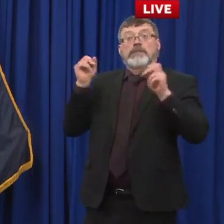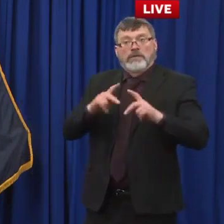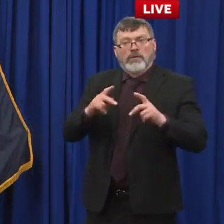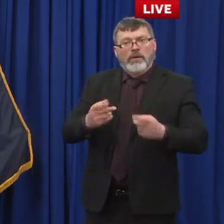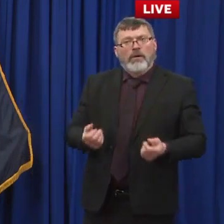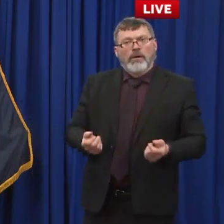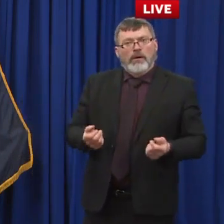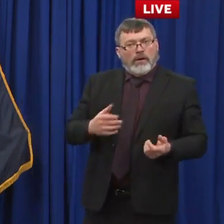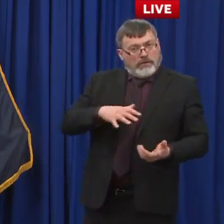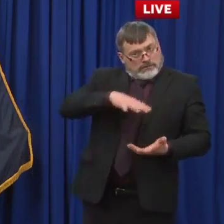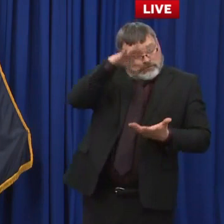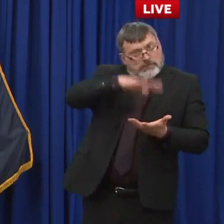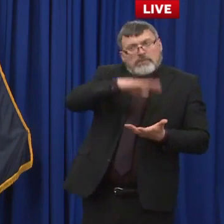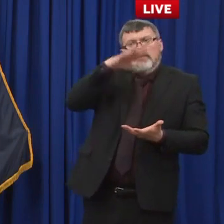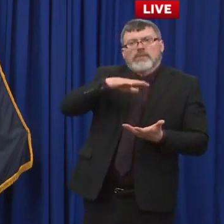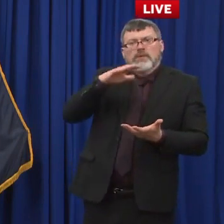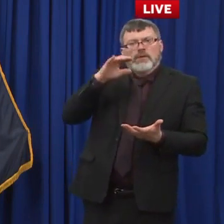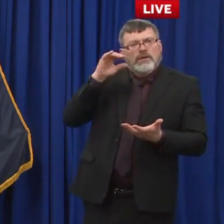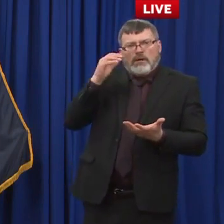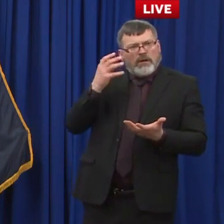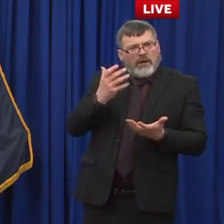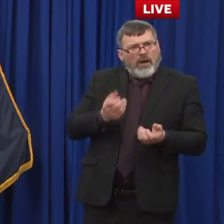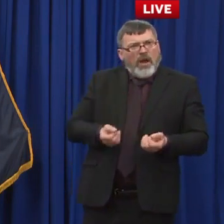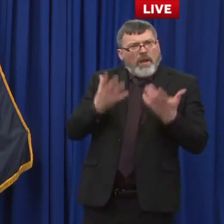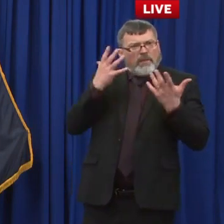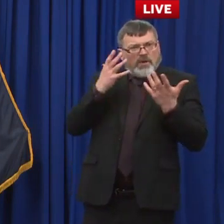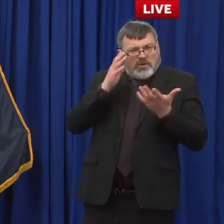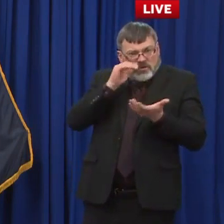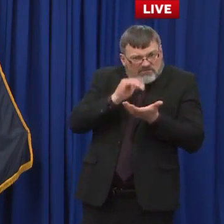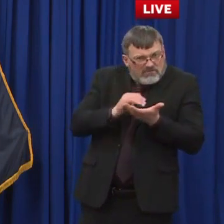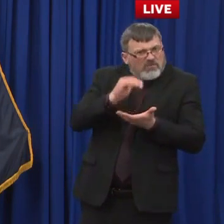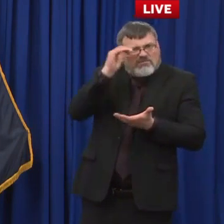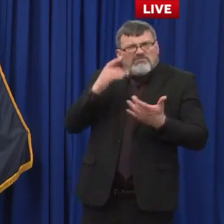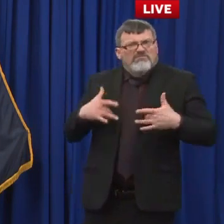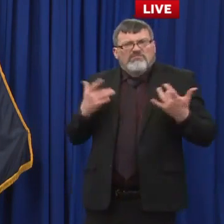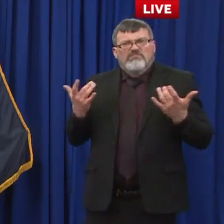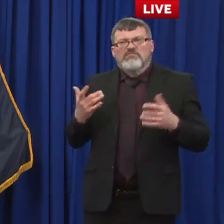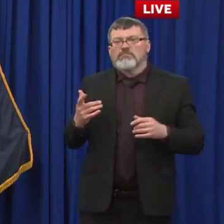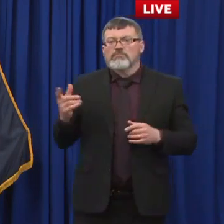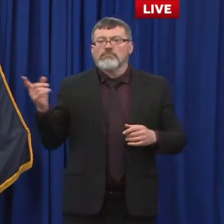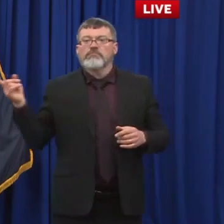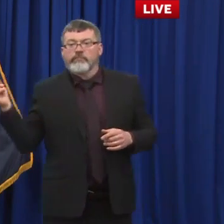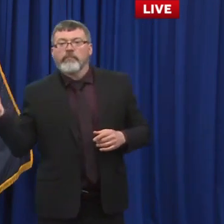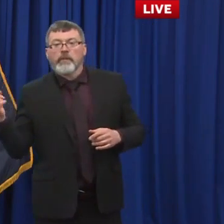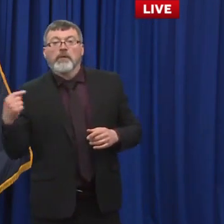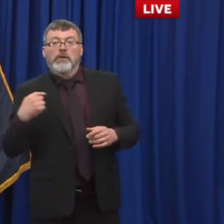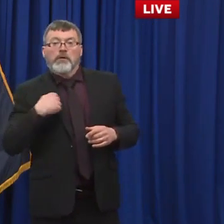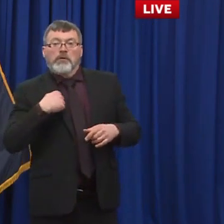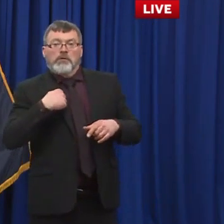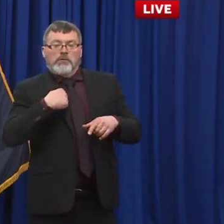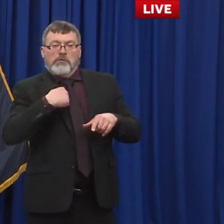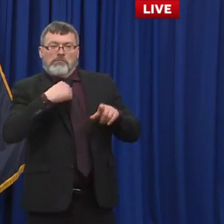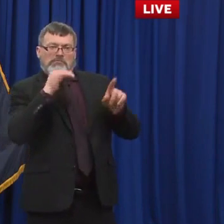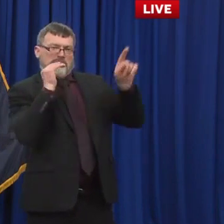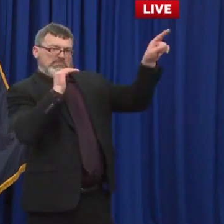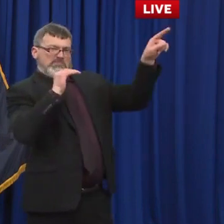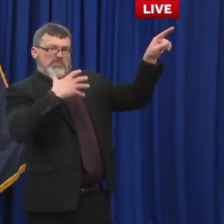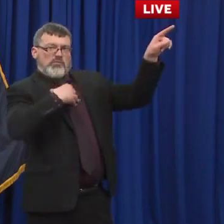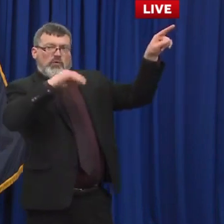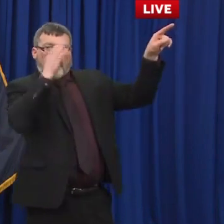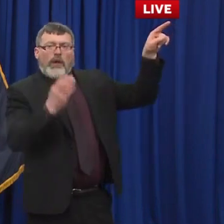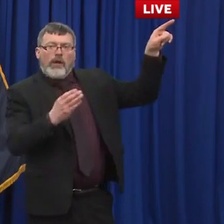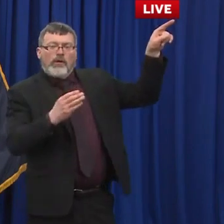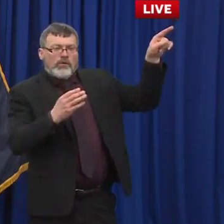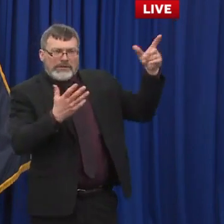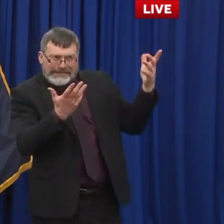those shipments are going to step back up anytime soon. That question was asked very directly of the White House. And frankly, there was not a very good answer in terms of if they had continued